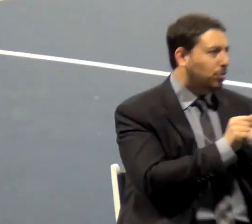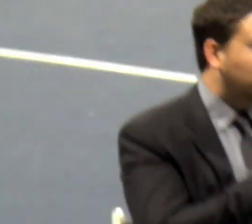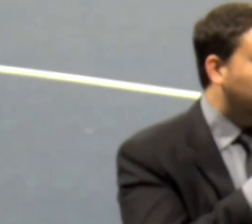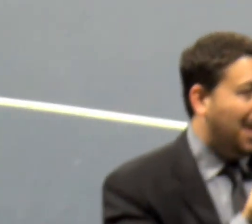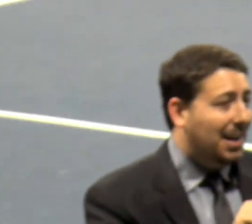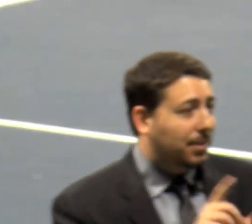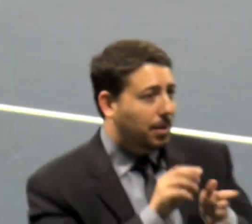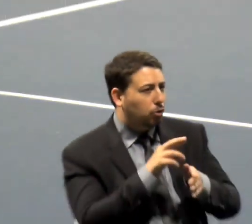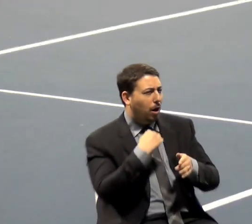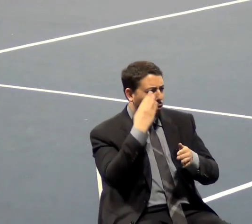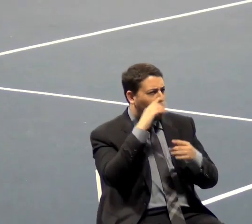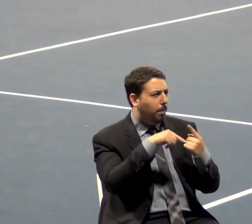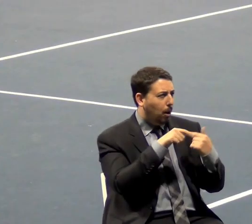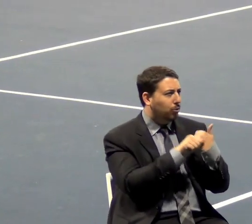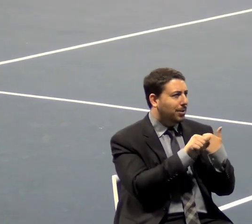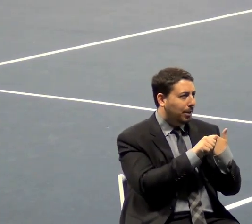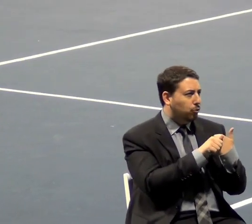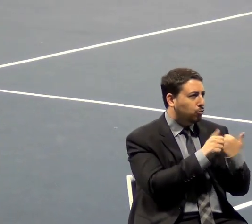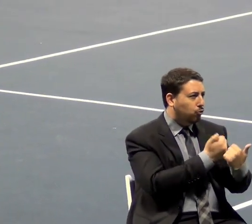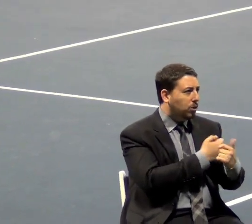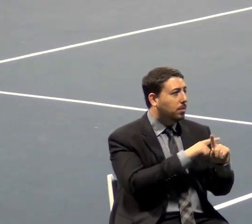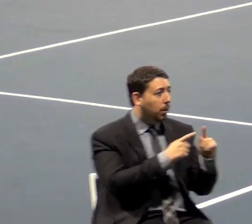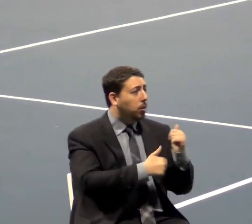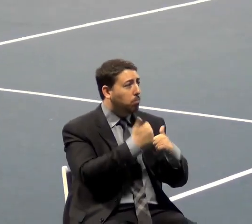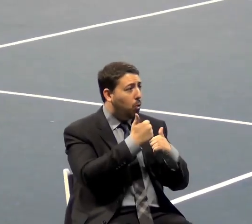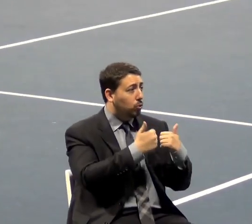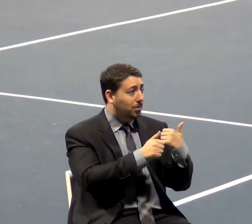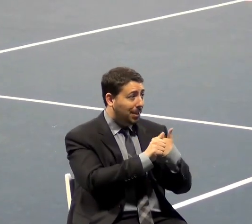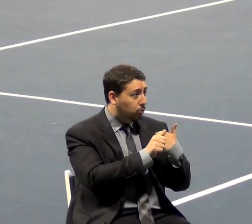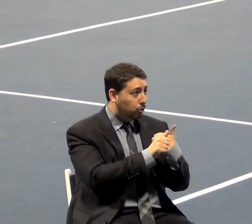the most dangerous and the most addictive drugs are prescription drugs.